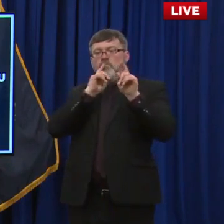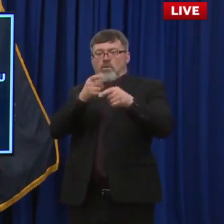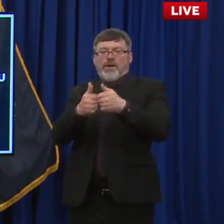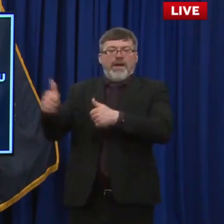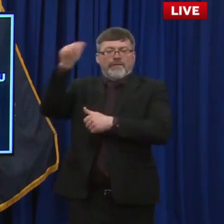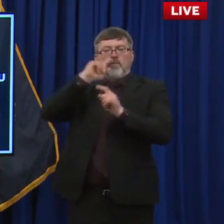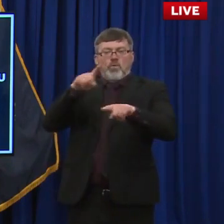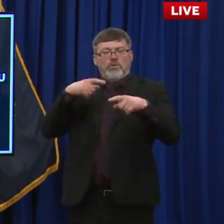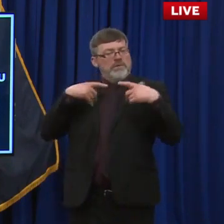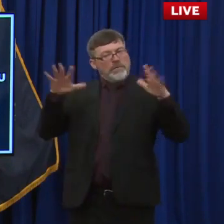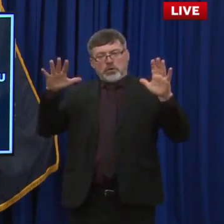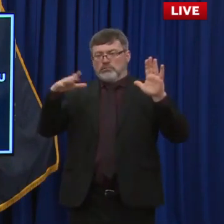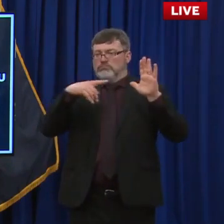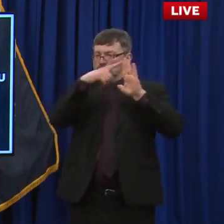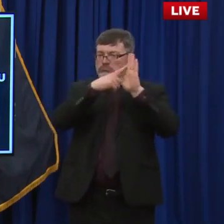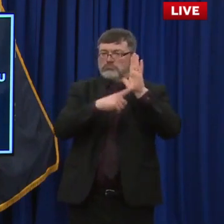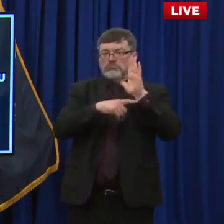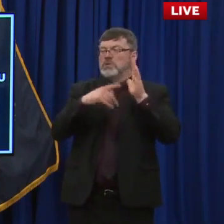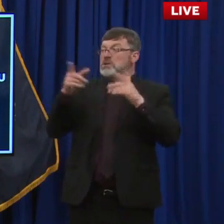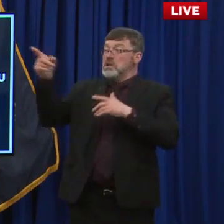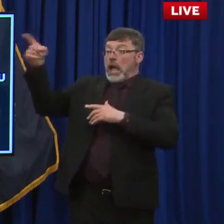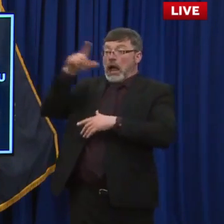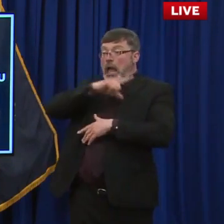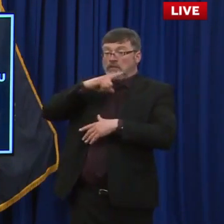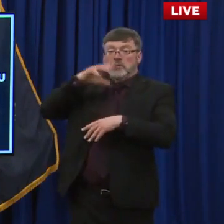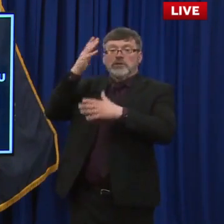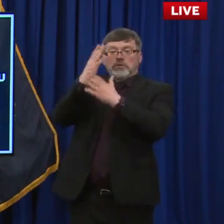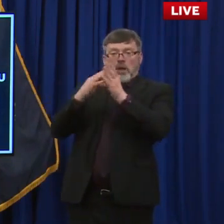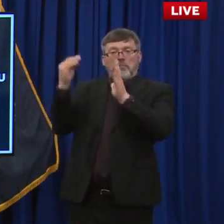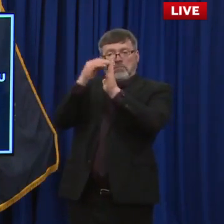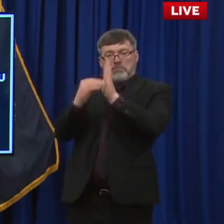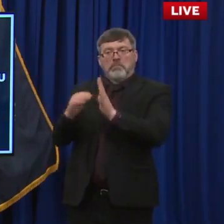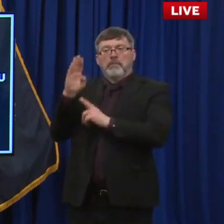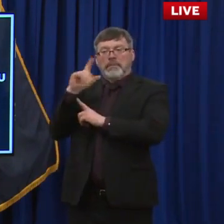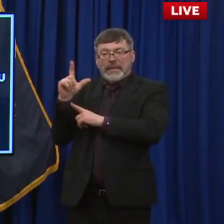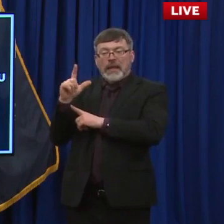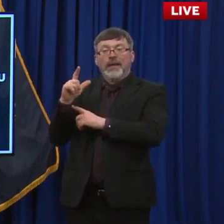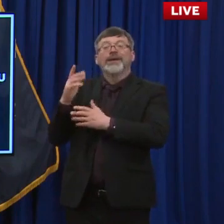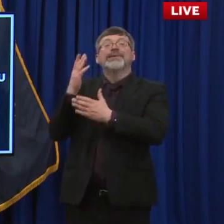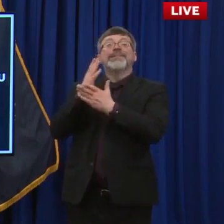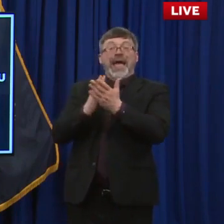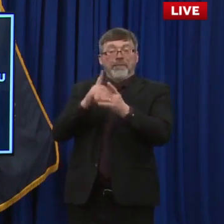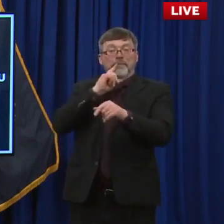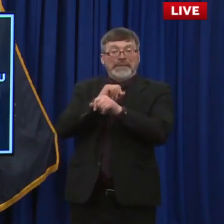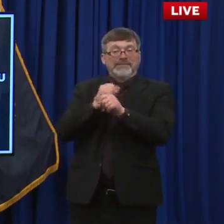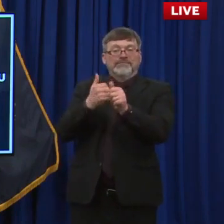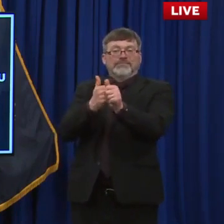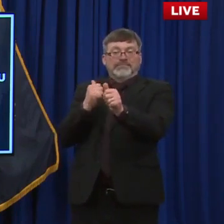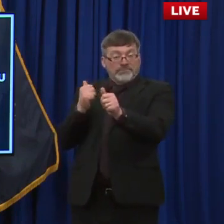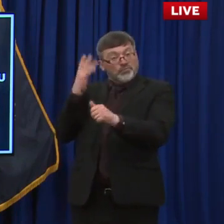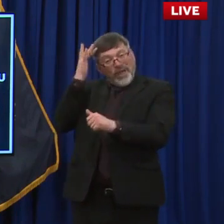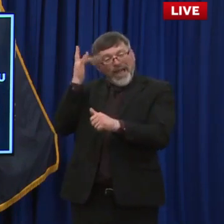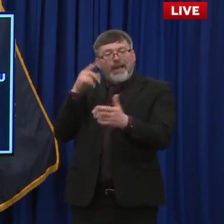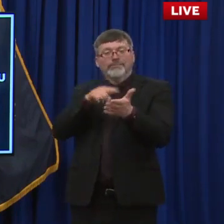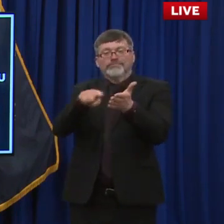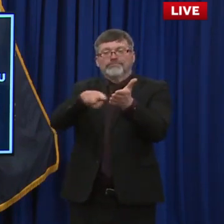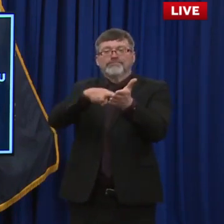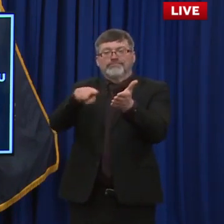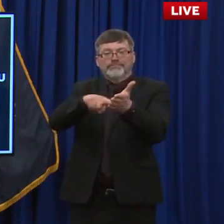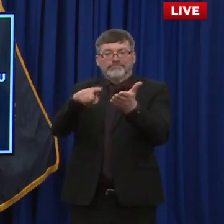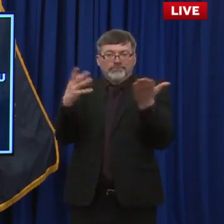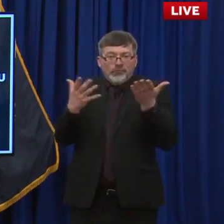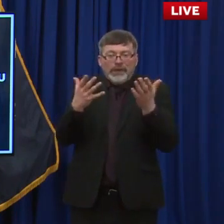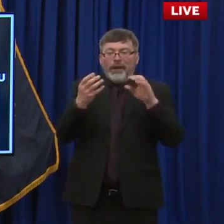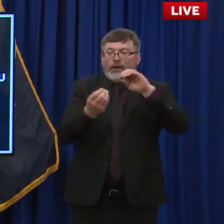stragglers here and there. They want to study some more. They want to look at more data, I suppose. Um, I'm not sure where it'll all ultimately end up, but, uh, no, I think the